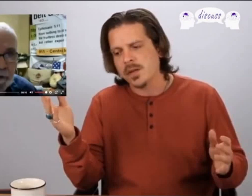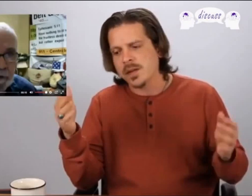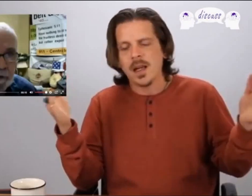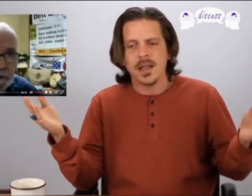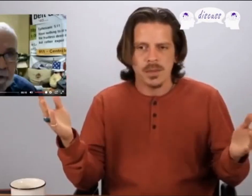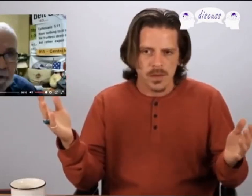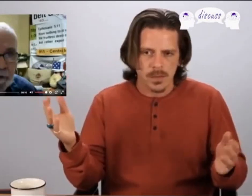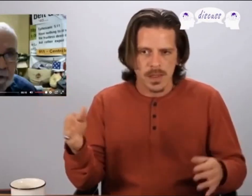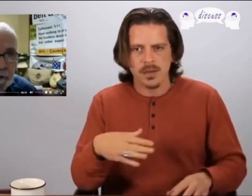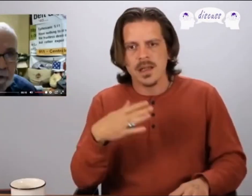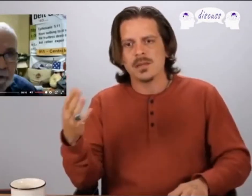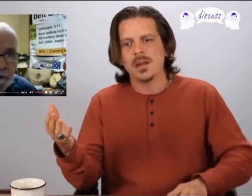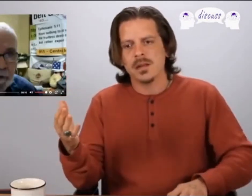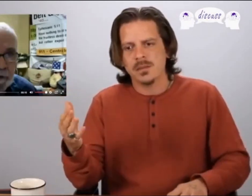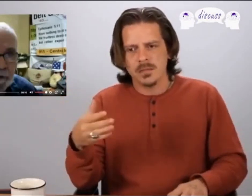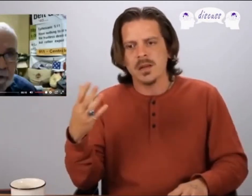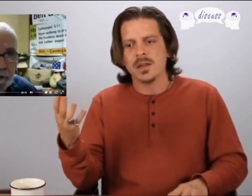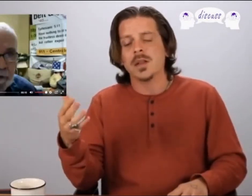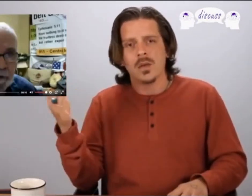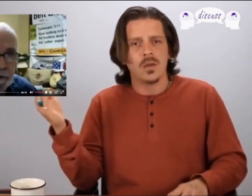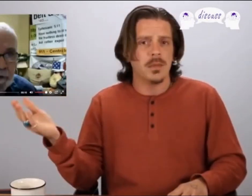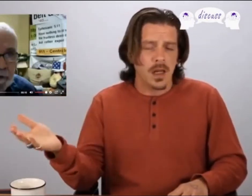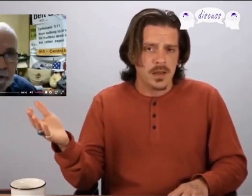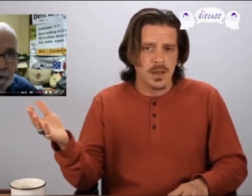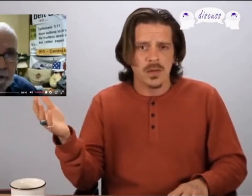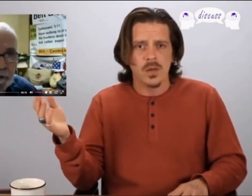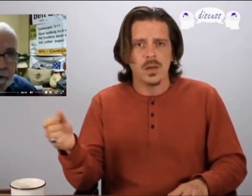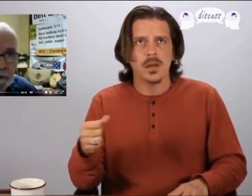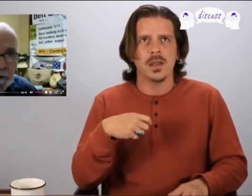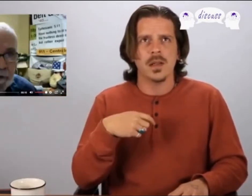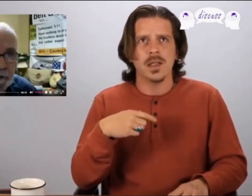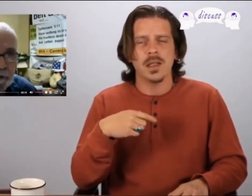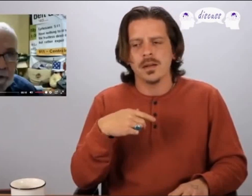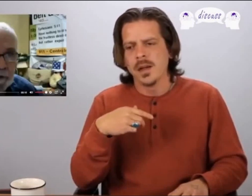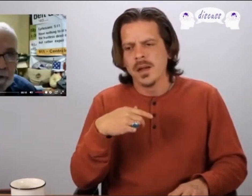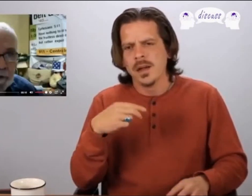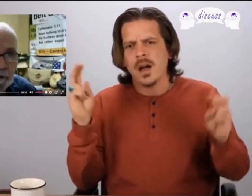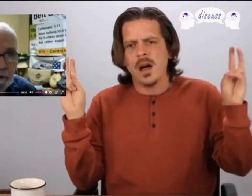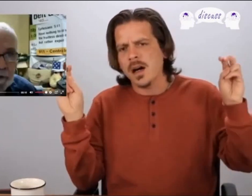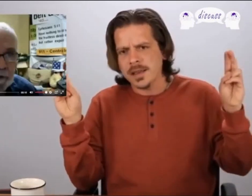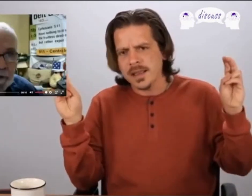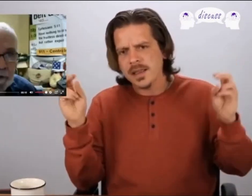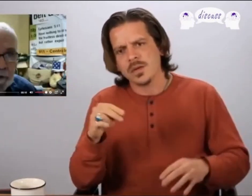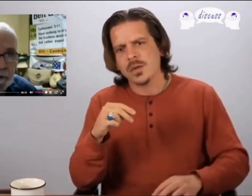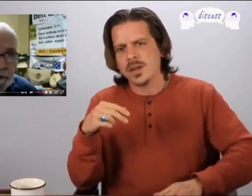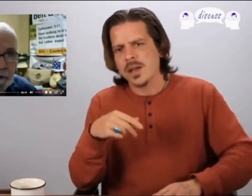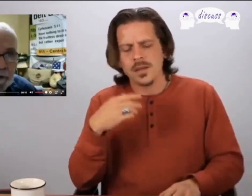actually denied it but Kirk Pendergrass allegedly told him not to go to court they were there auditing his court case